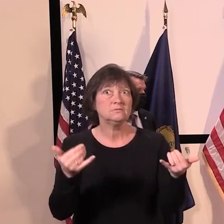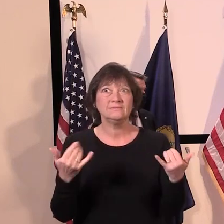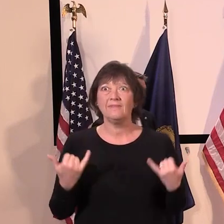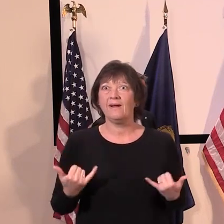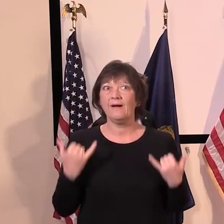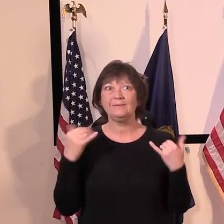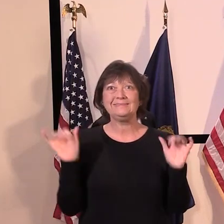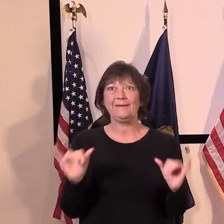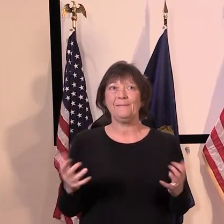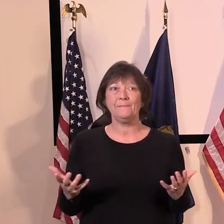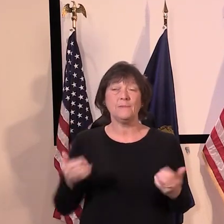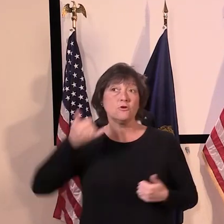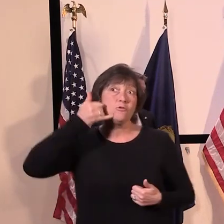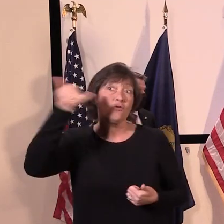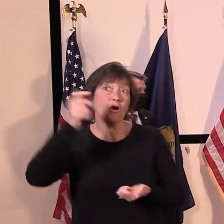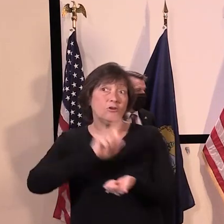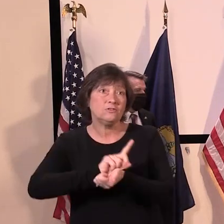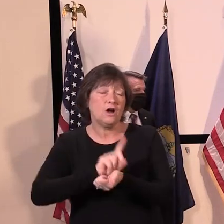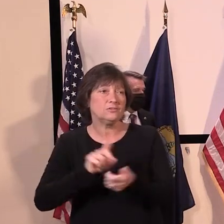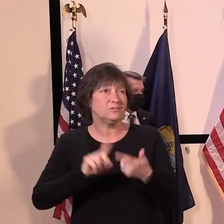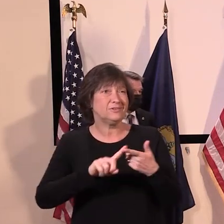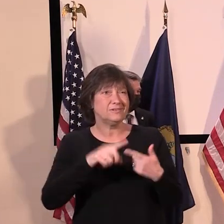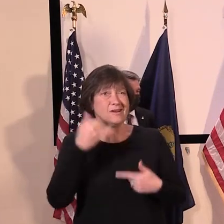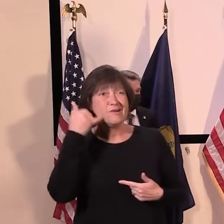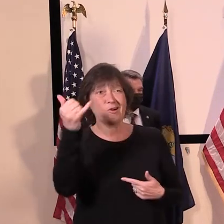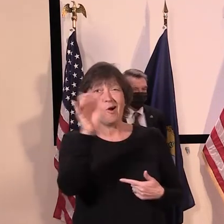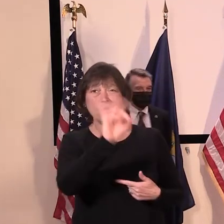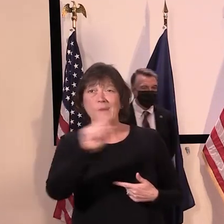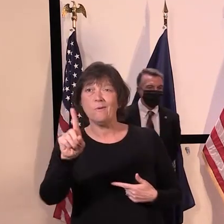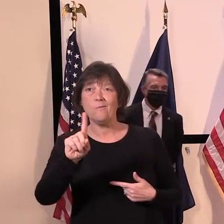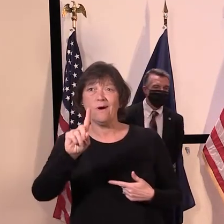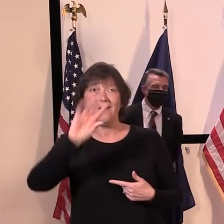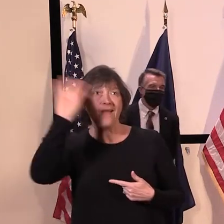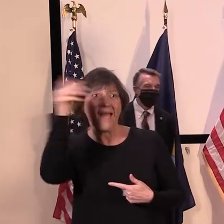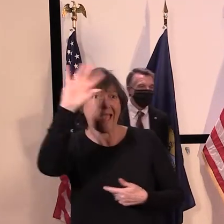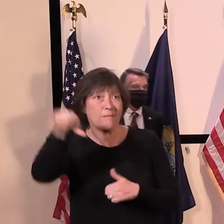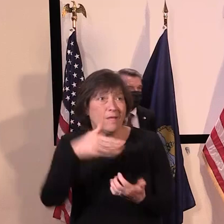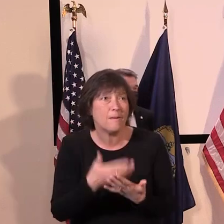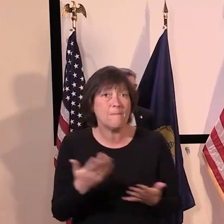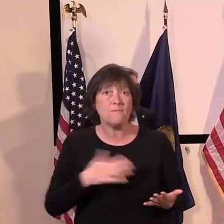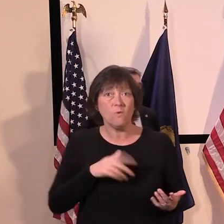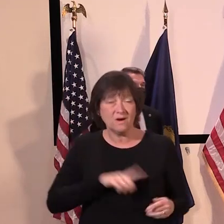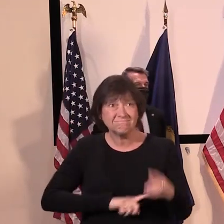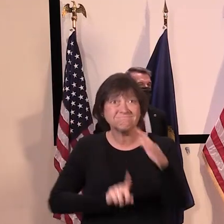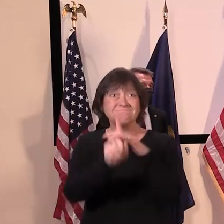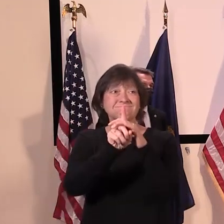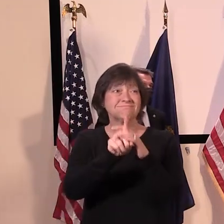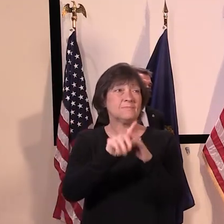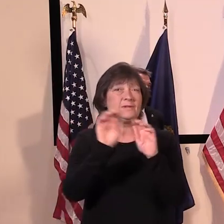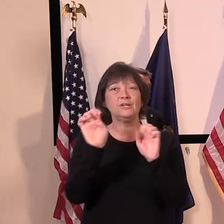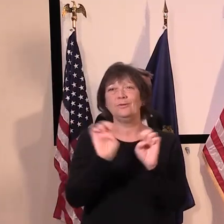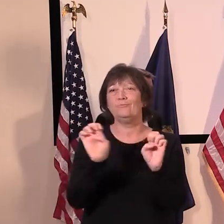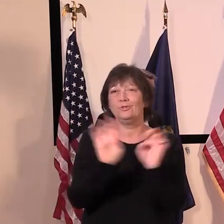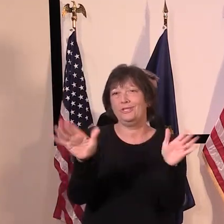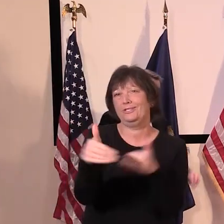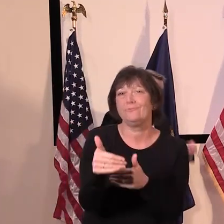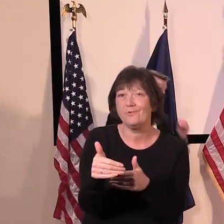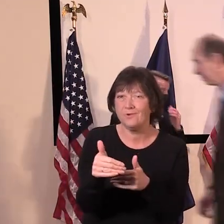with a phone call, whether that be with a 911 call, or a presentation to an emergency room. Thank you.